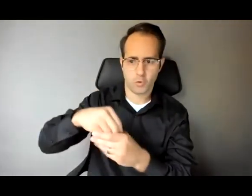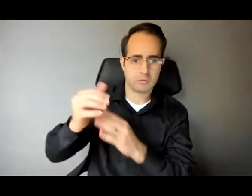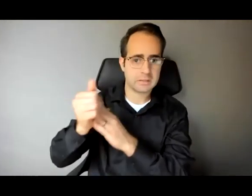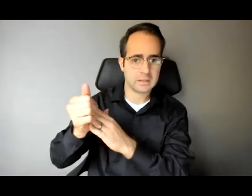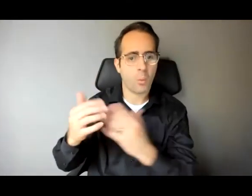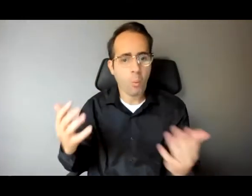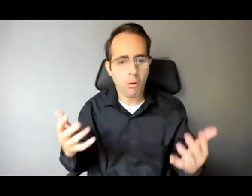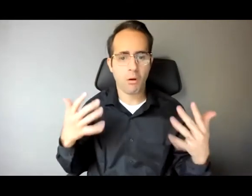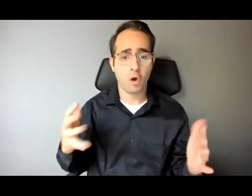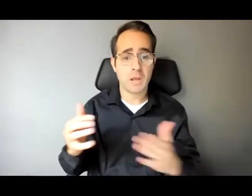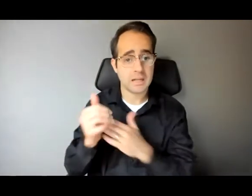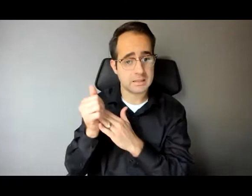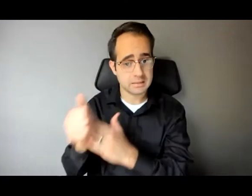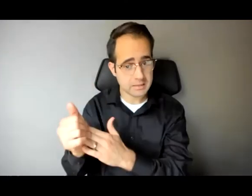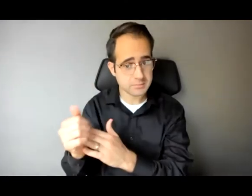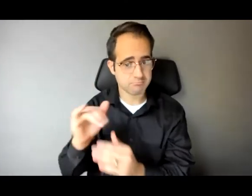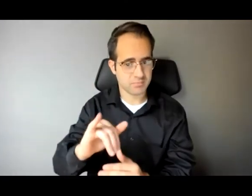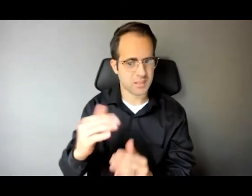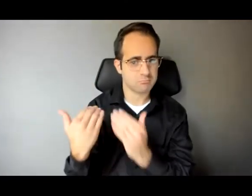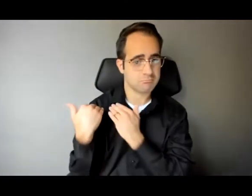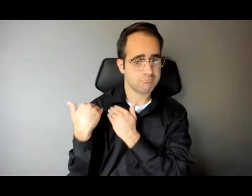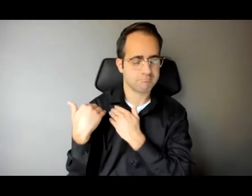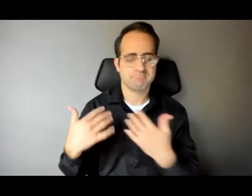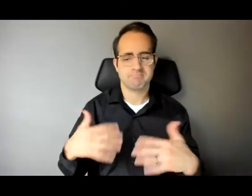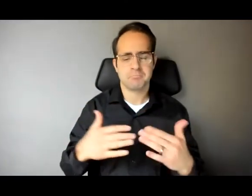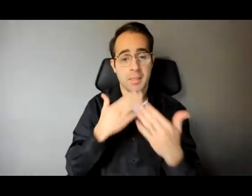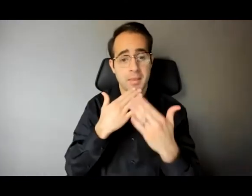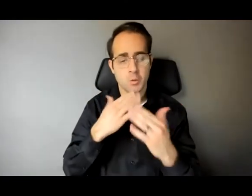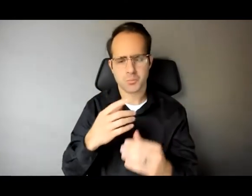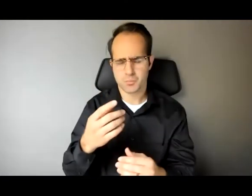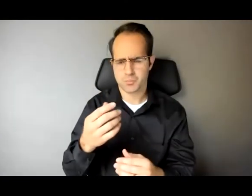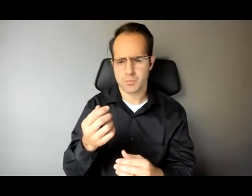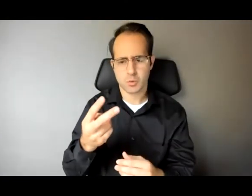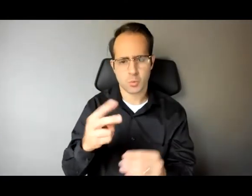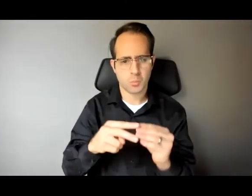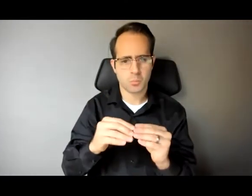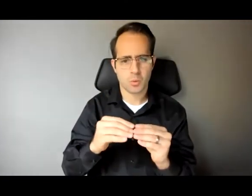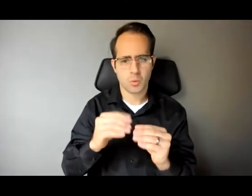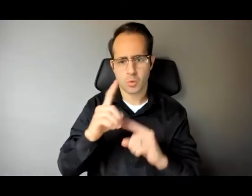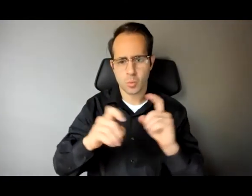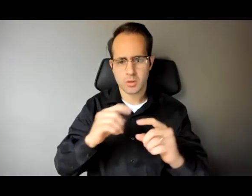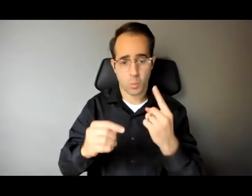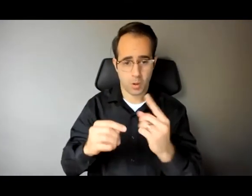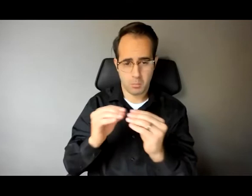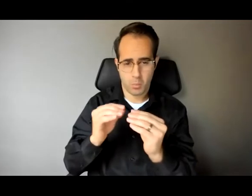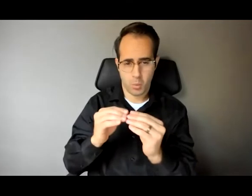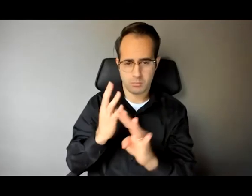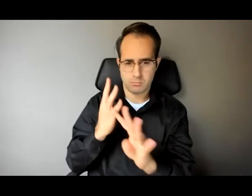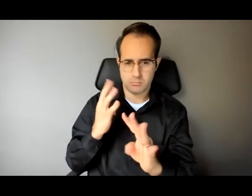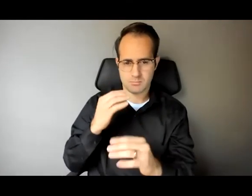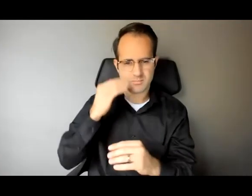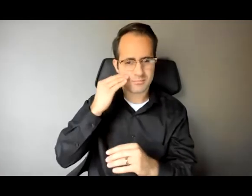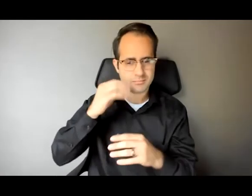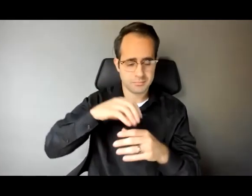thank you for that so we have a couple more questions we have one more in our Q&A chat feature